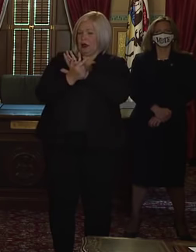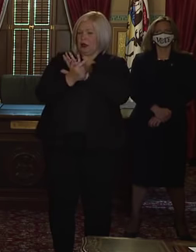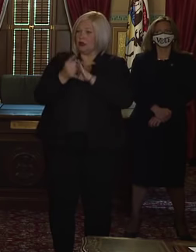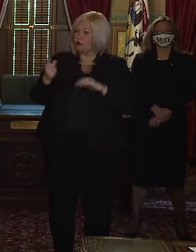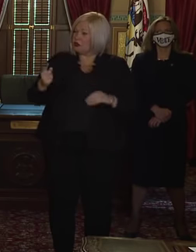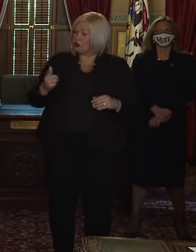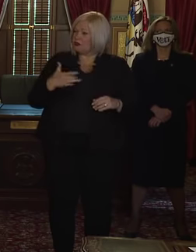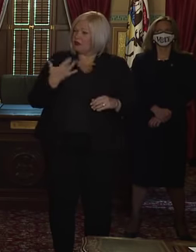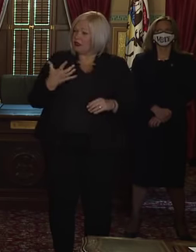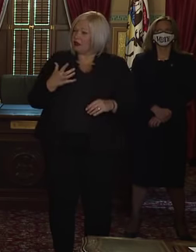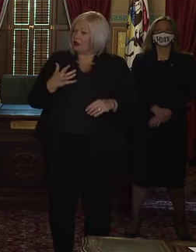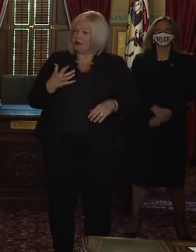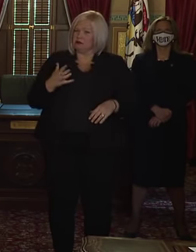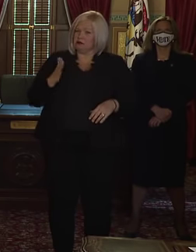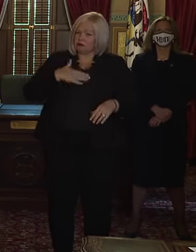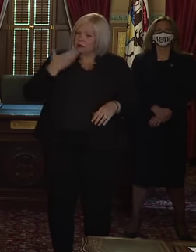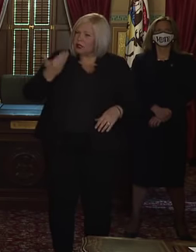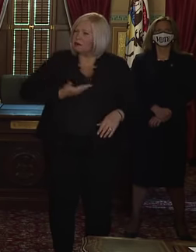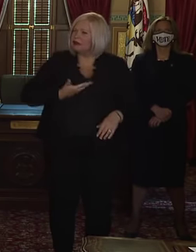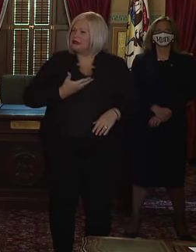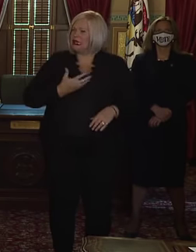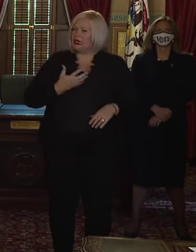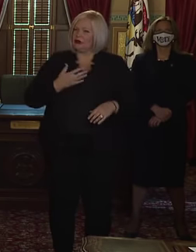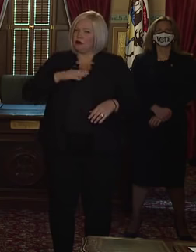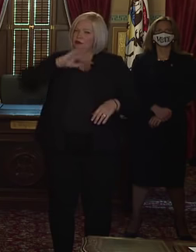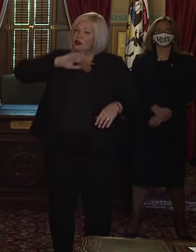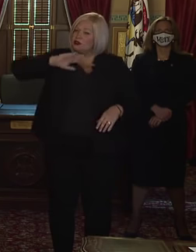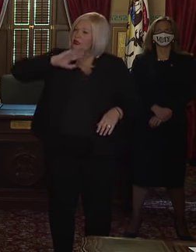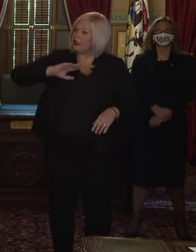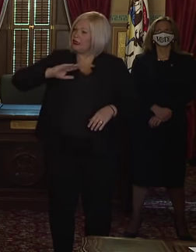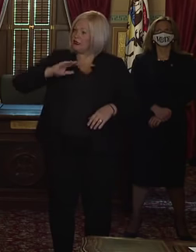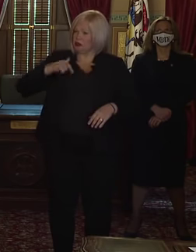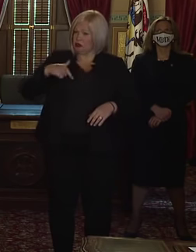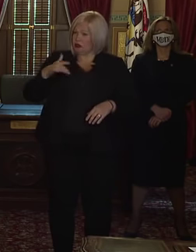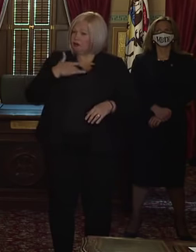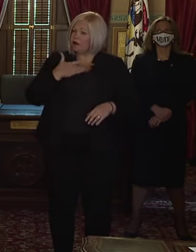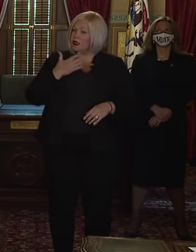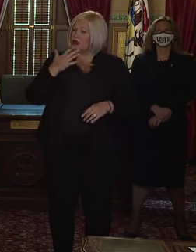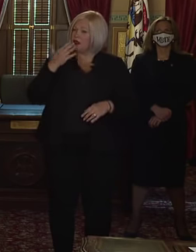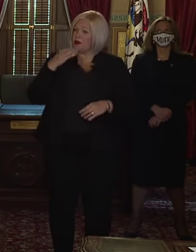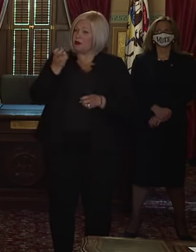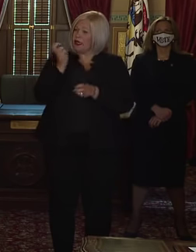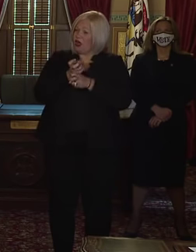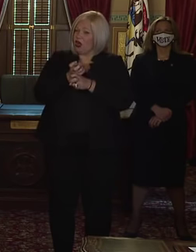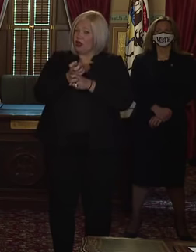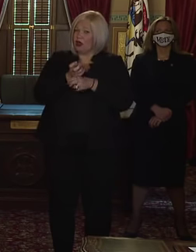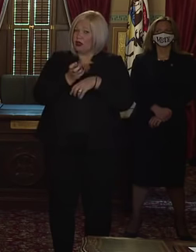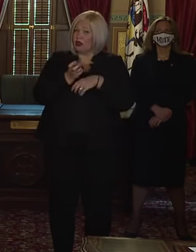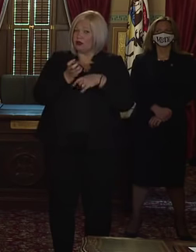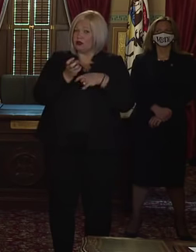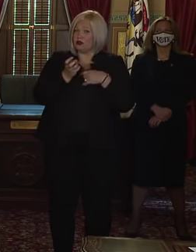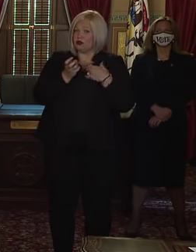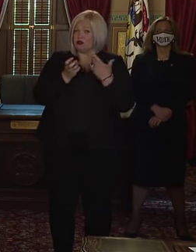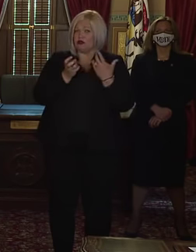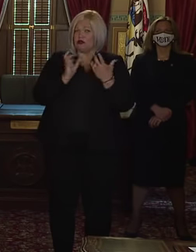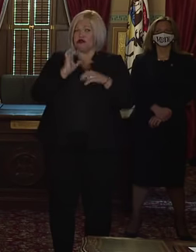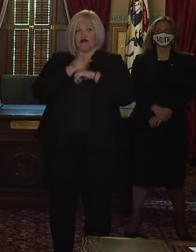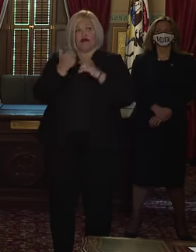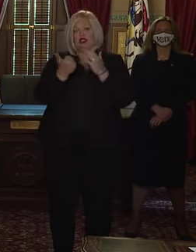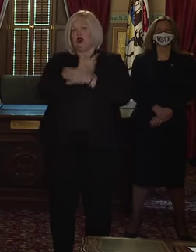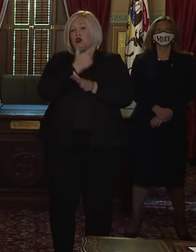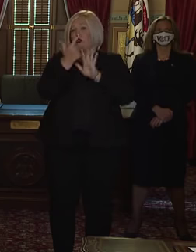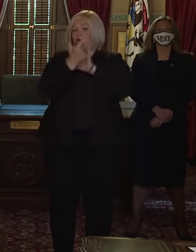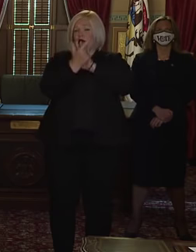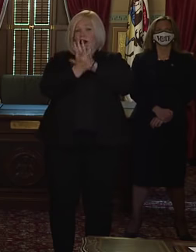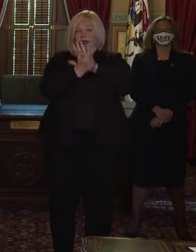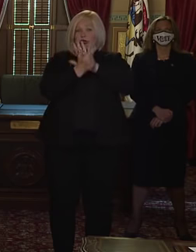that? Does it to you signal that it's going to be extremely difficult to try to work out a new legal framework